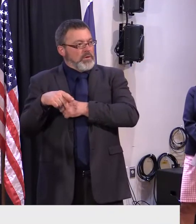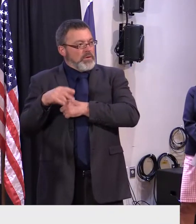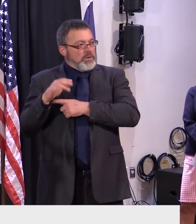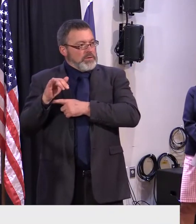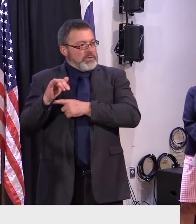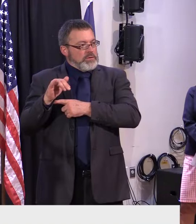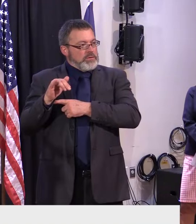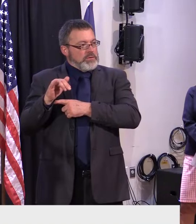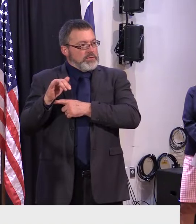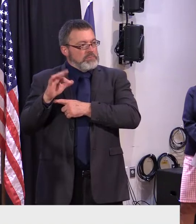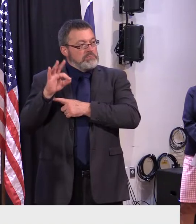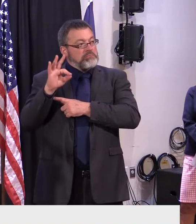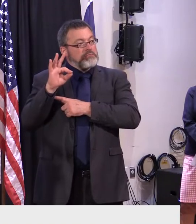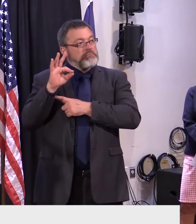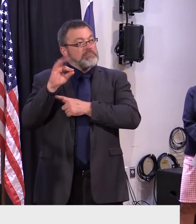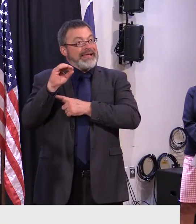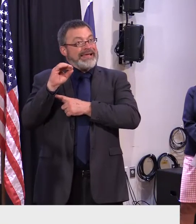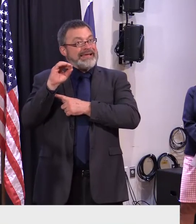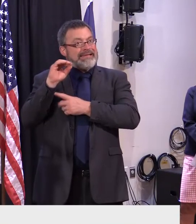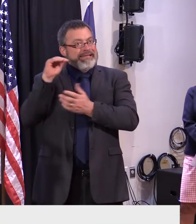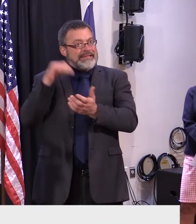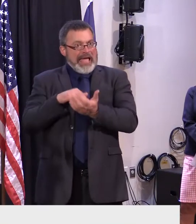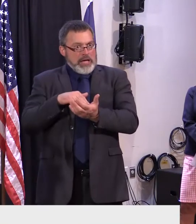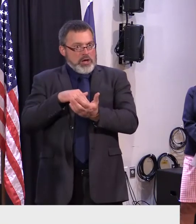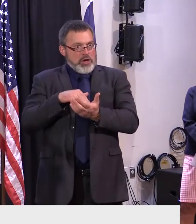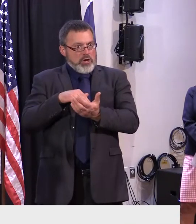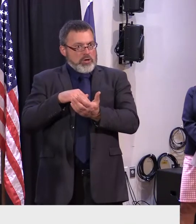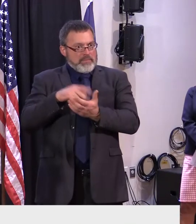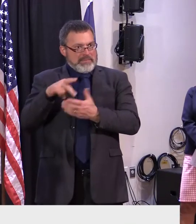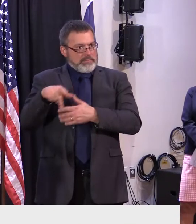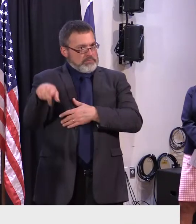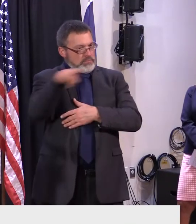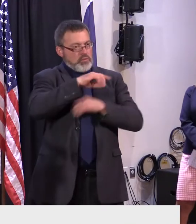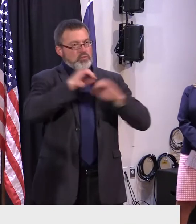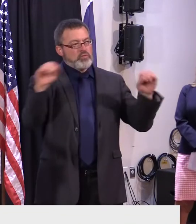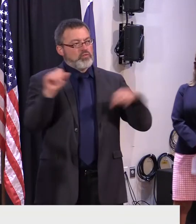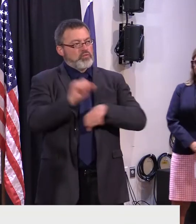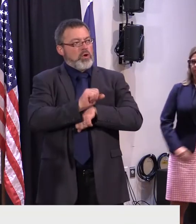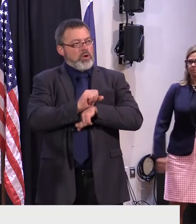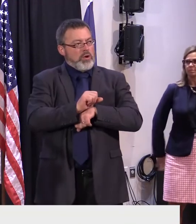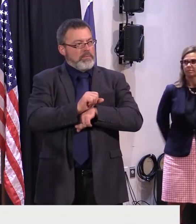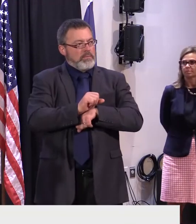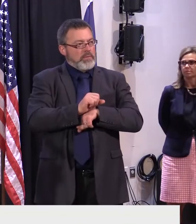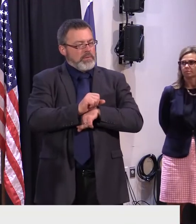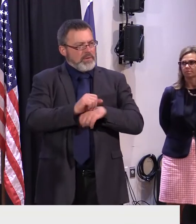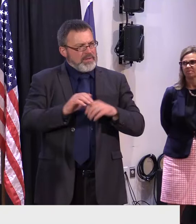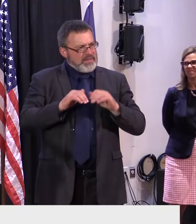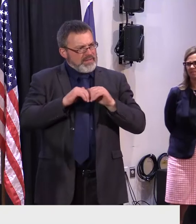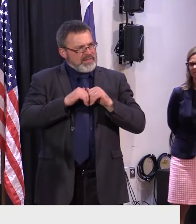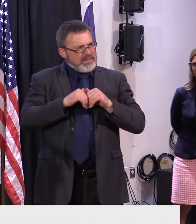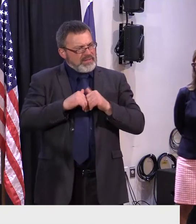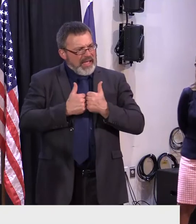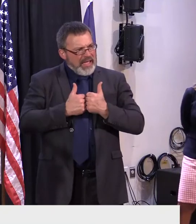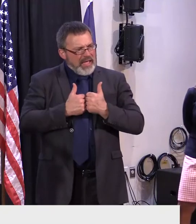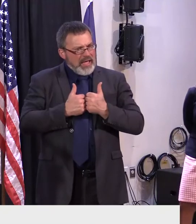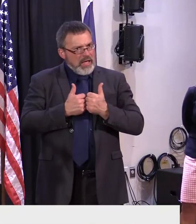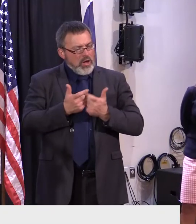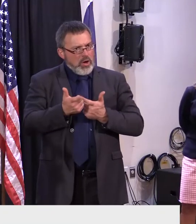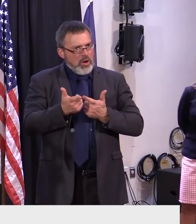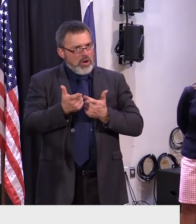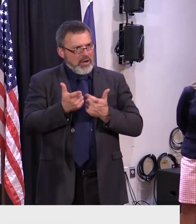people unemployed at the time. We were trying to find any way we could to keep them whole. And that's what